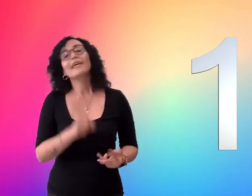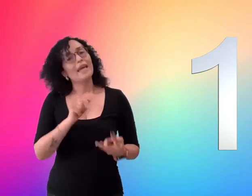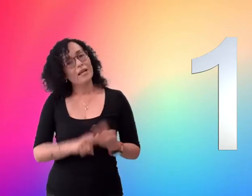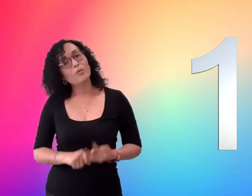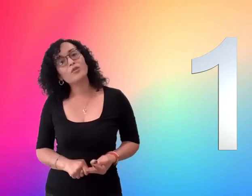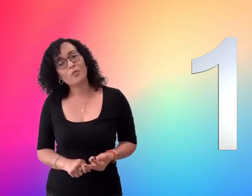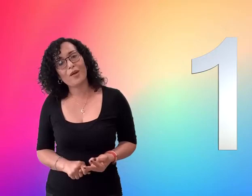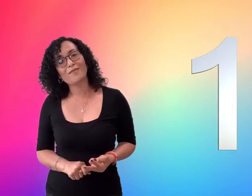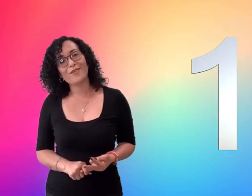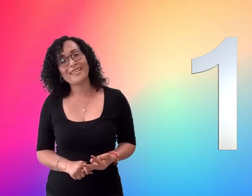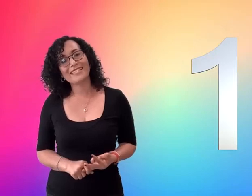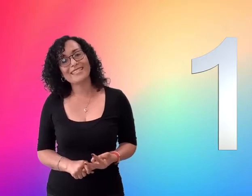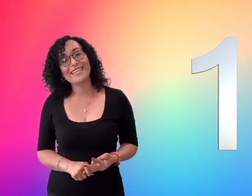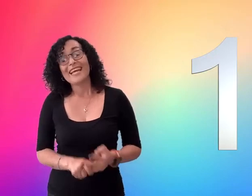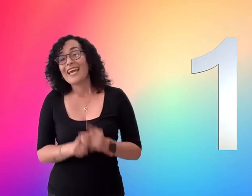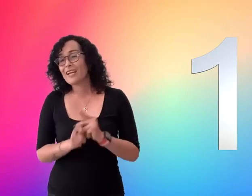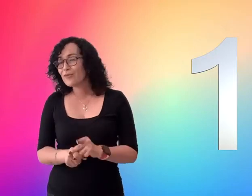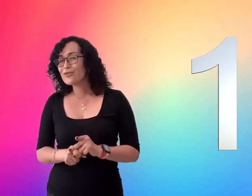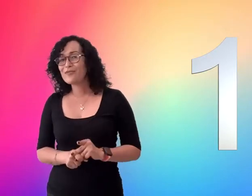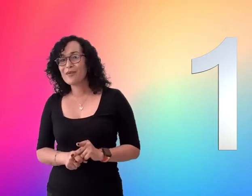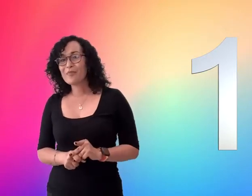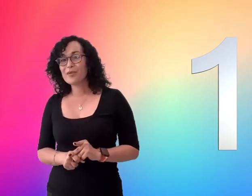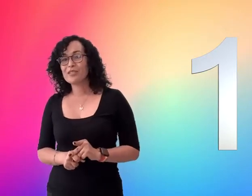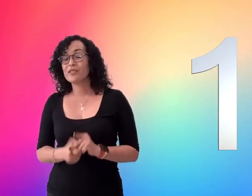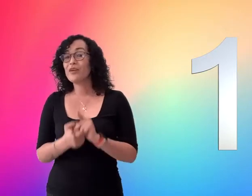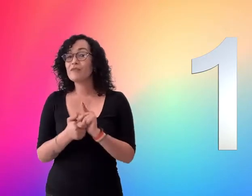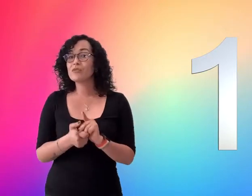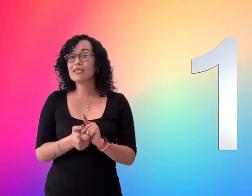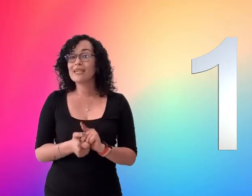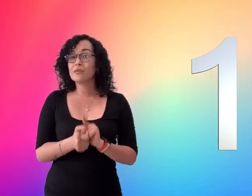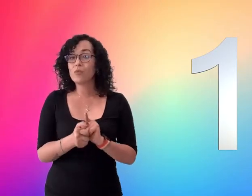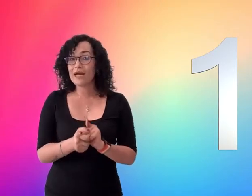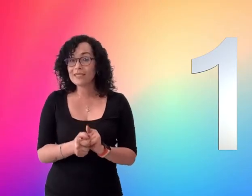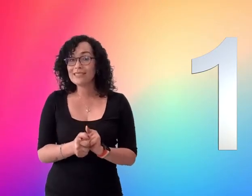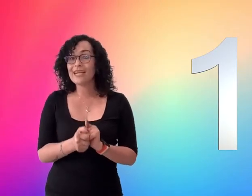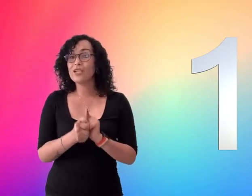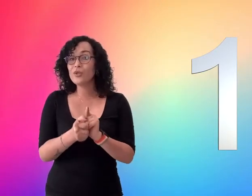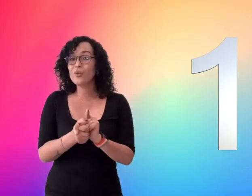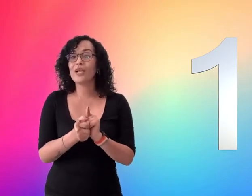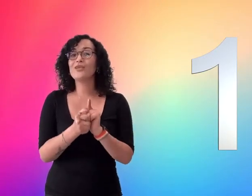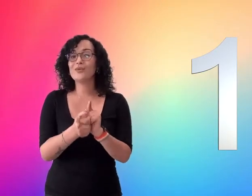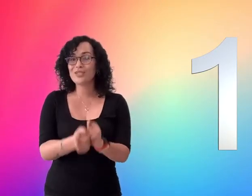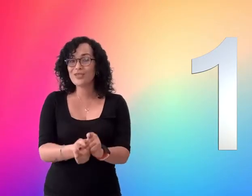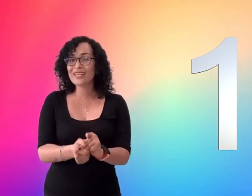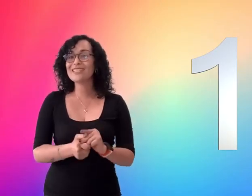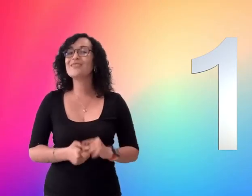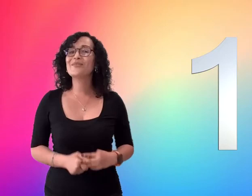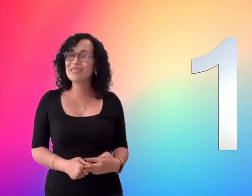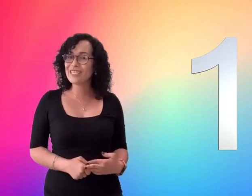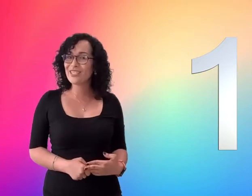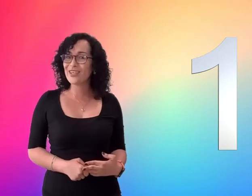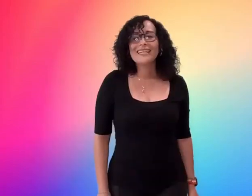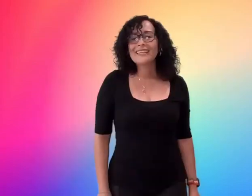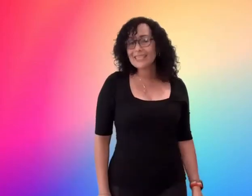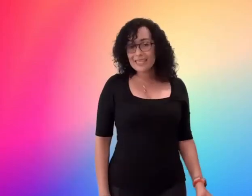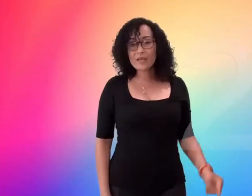and also preferences and also very important you have to select the one that you and your students will enjoy the second